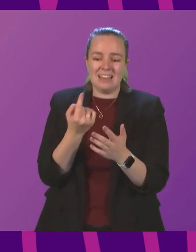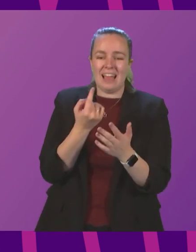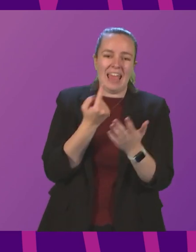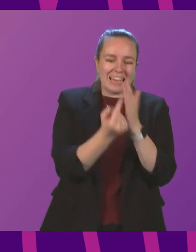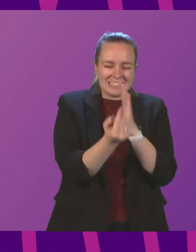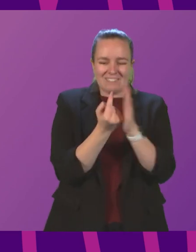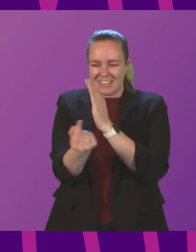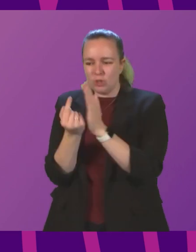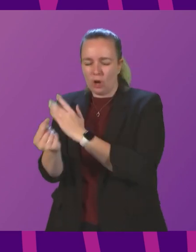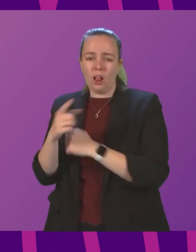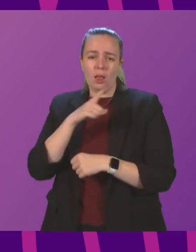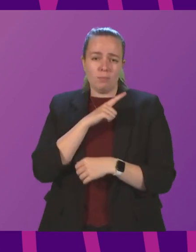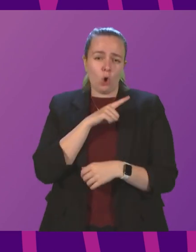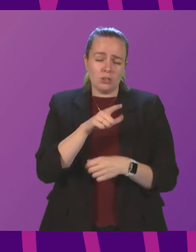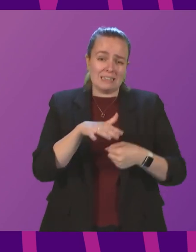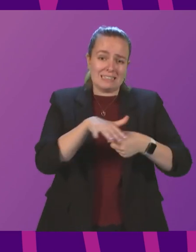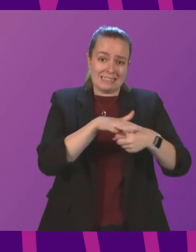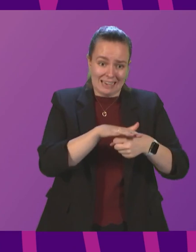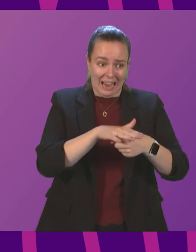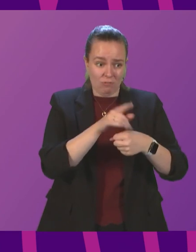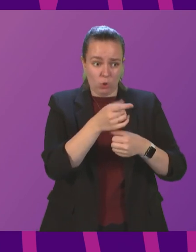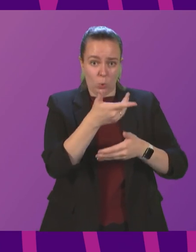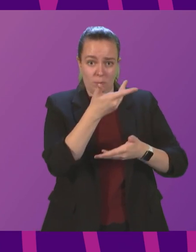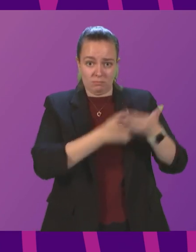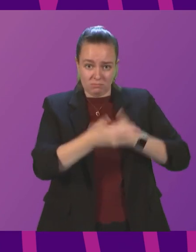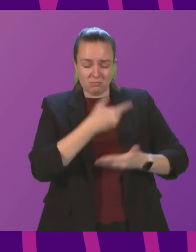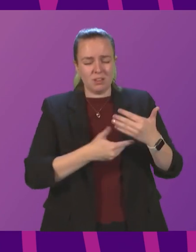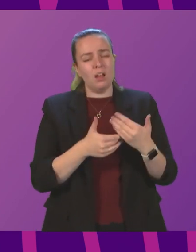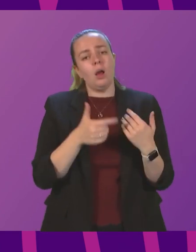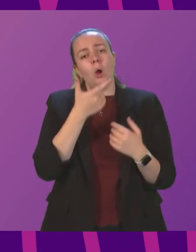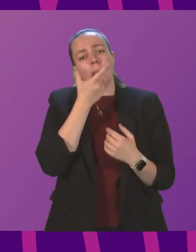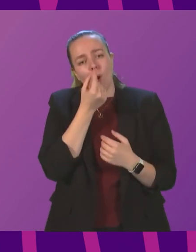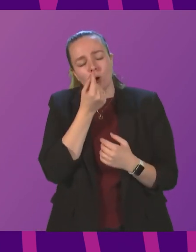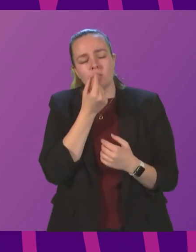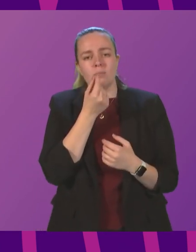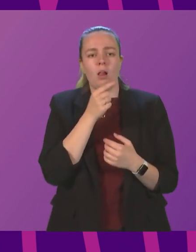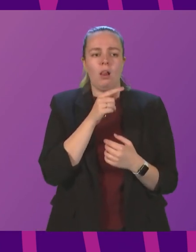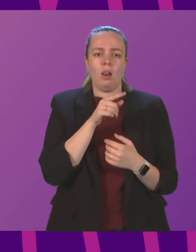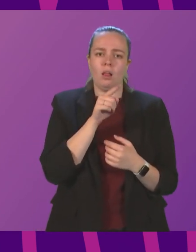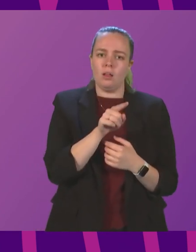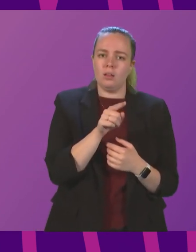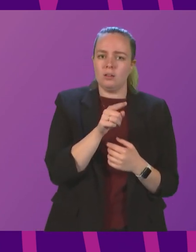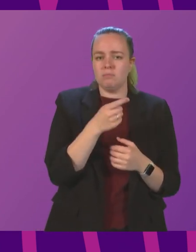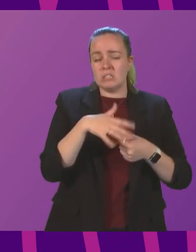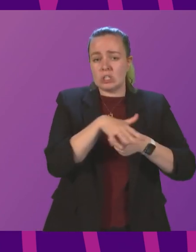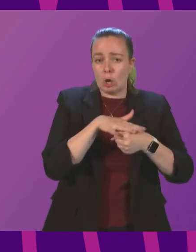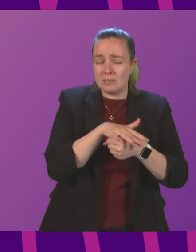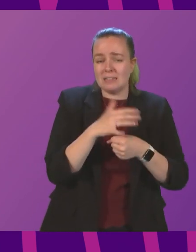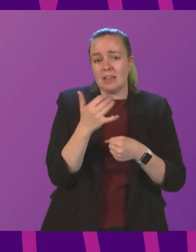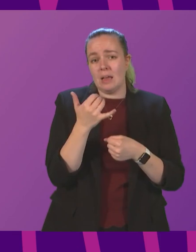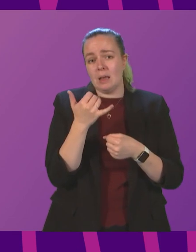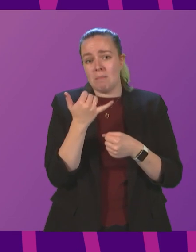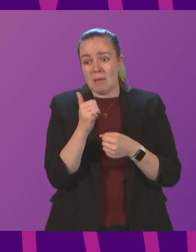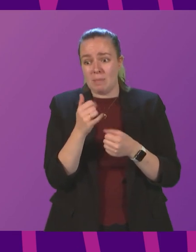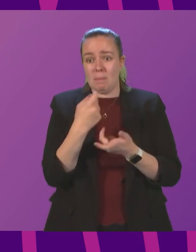individual. Because even on the scenarios that Gillian Mackay put to me, it could be that those circumstances may have